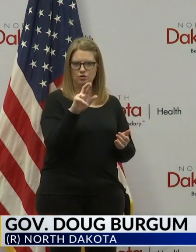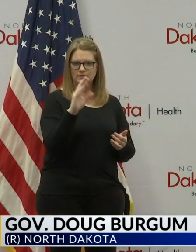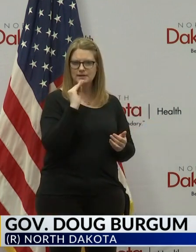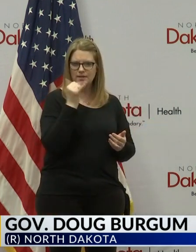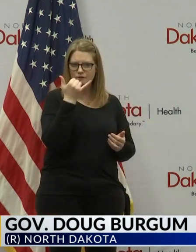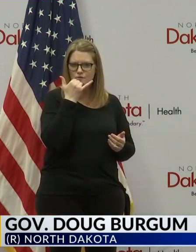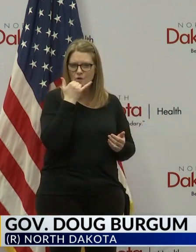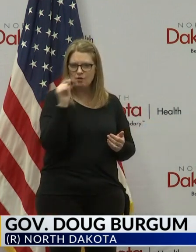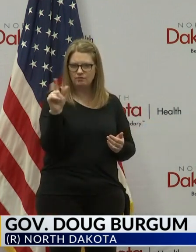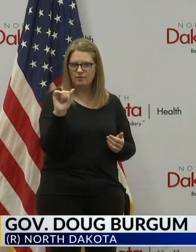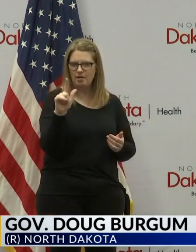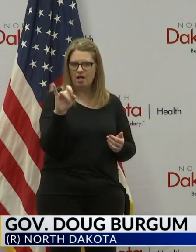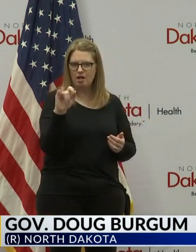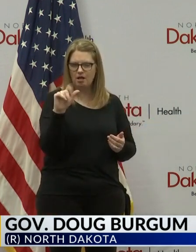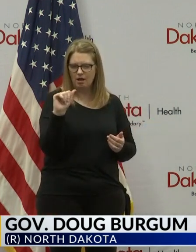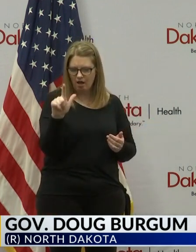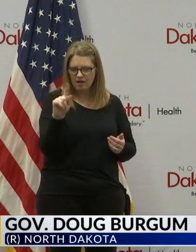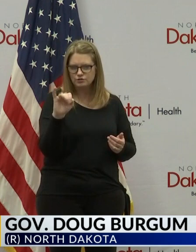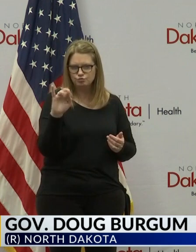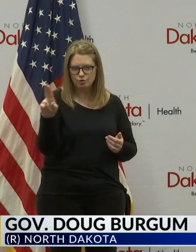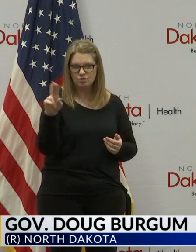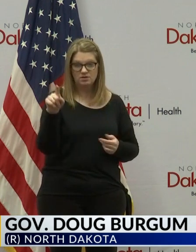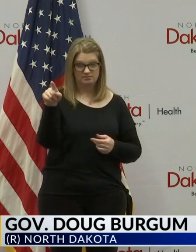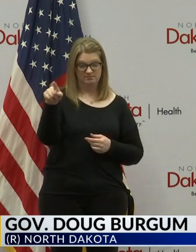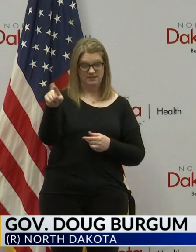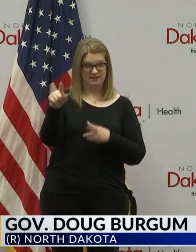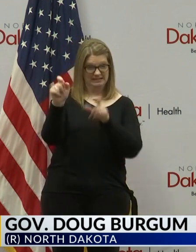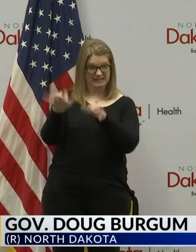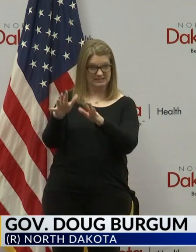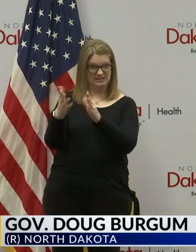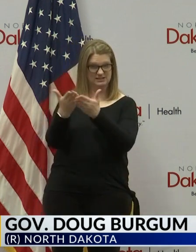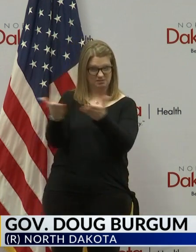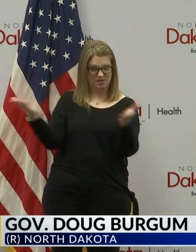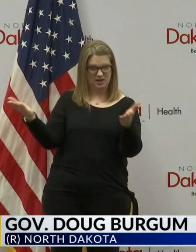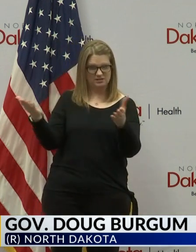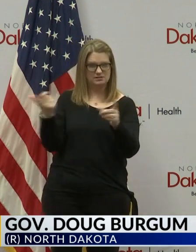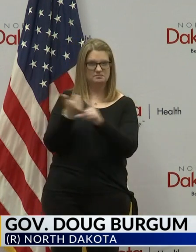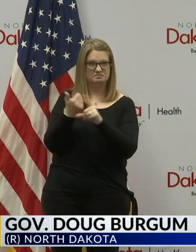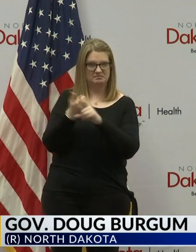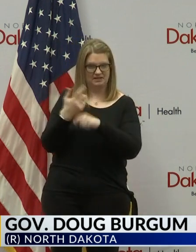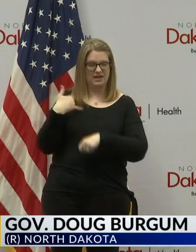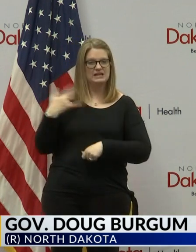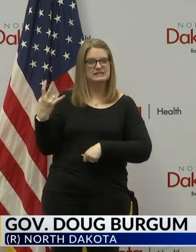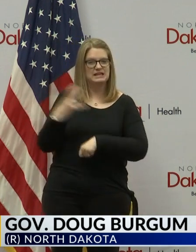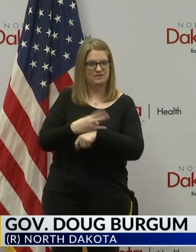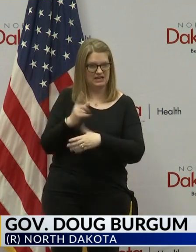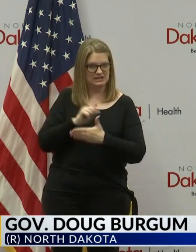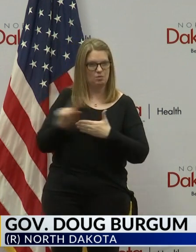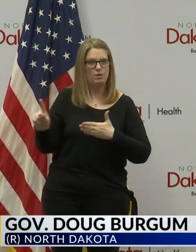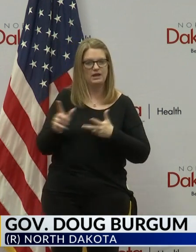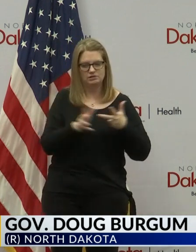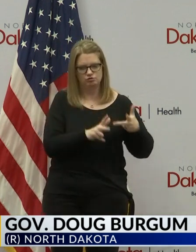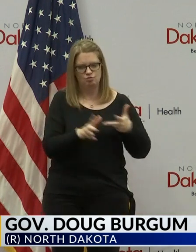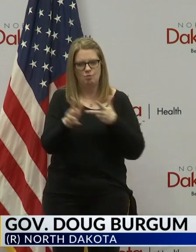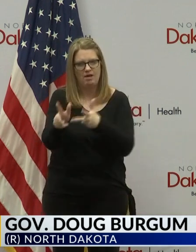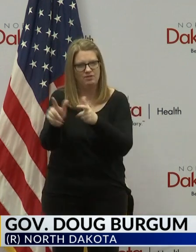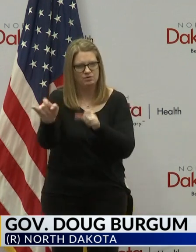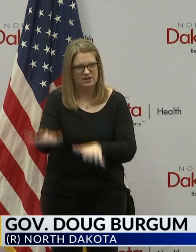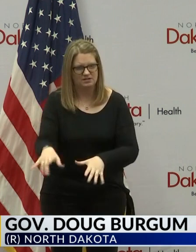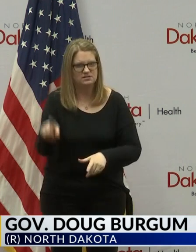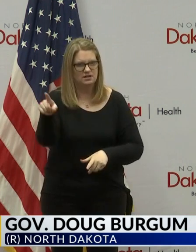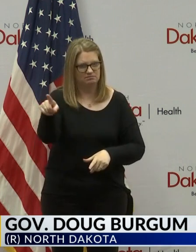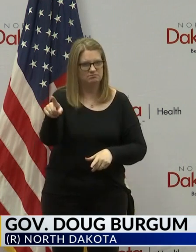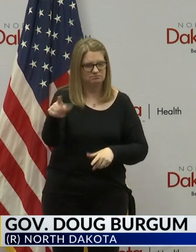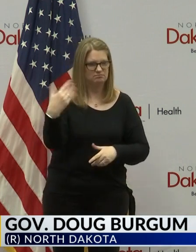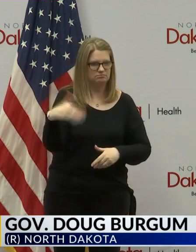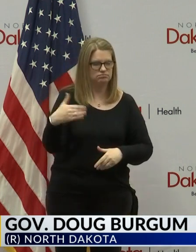have indicated they have enough testing supplies right now. They've had drive-through testing going seven days a week at Alltrue. If people,